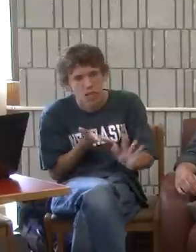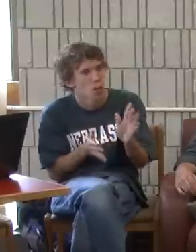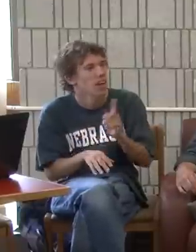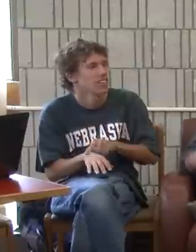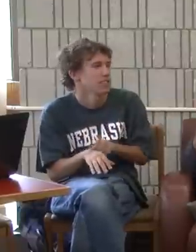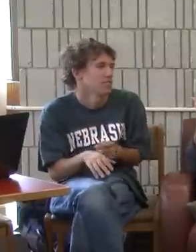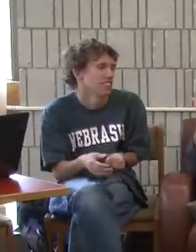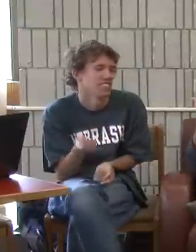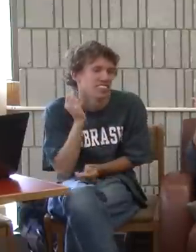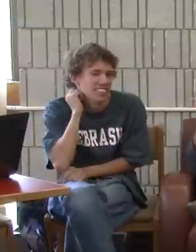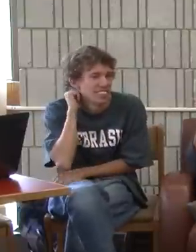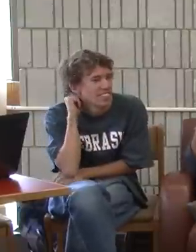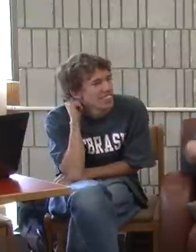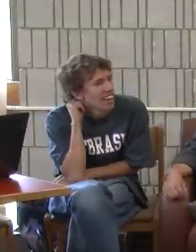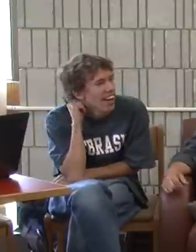That's a waste of time. Right.